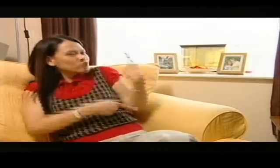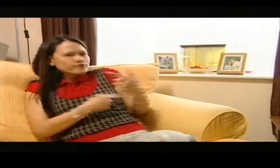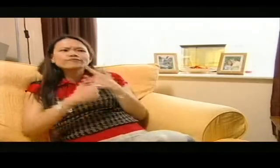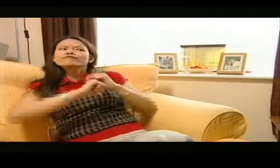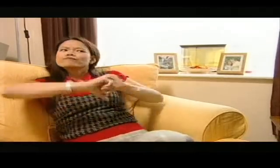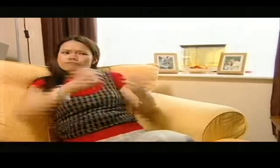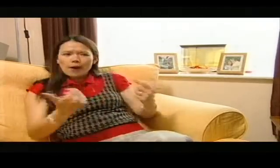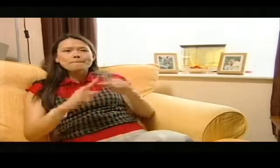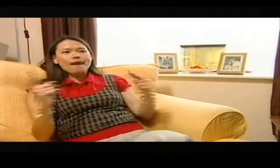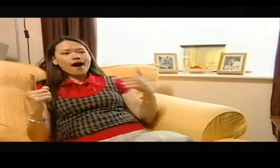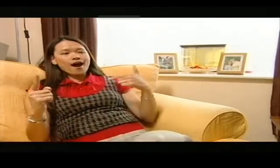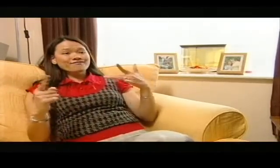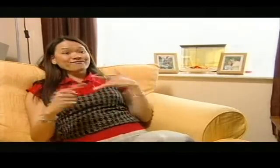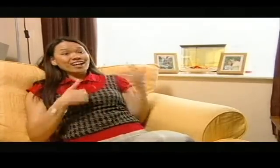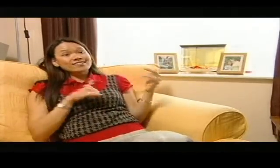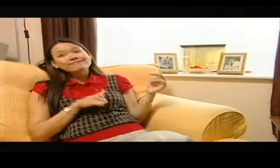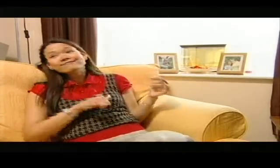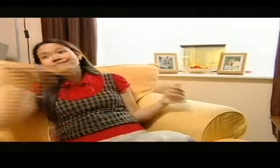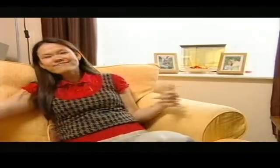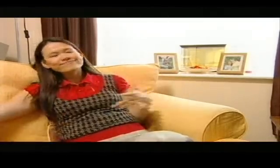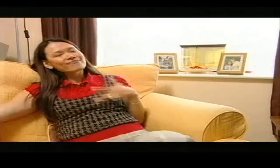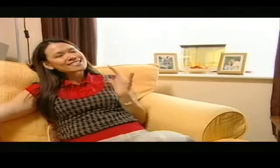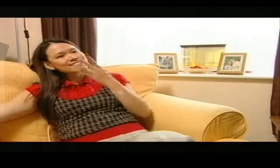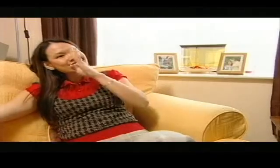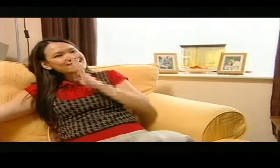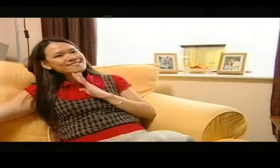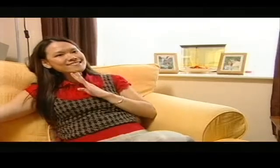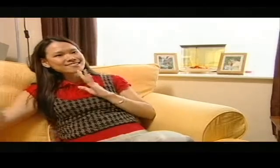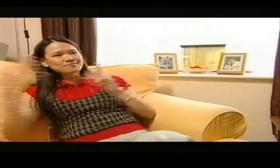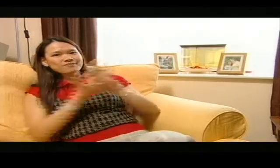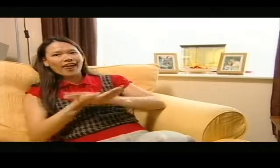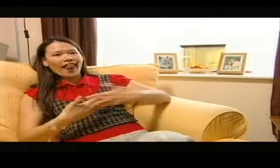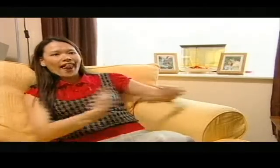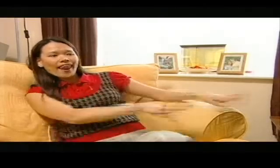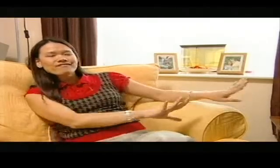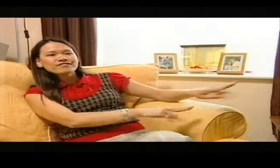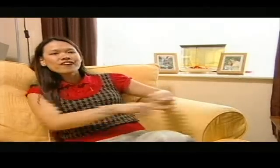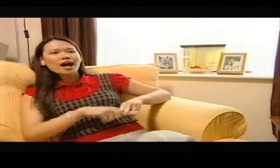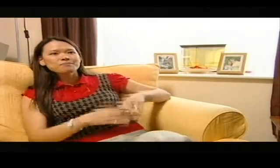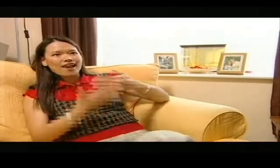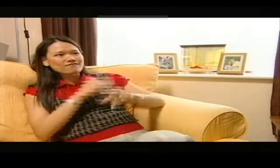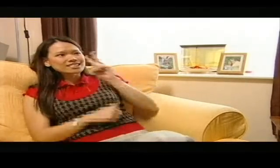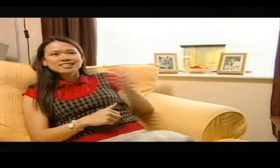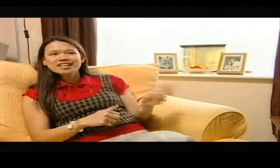So when I flew out, I did feel sad that I was leaving my family, and I didn't know when I'd see them again.